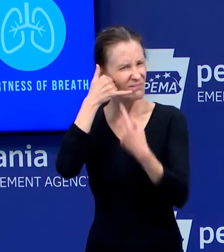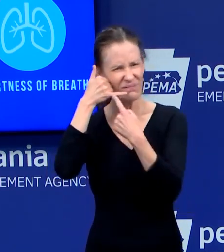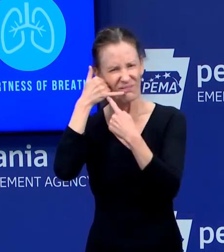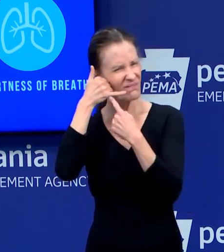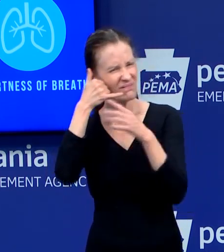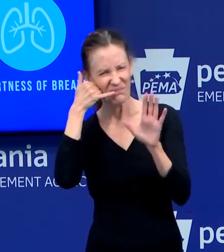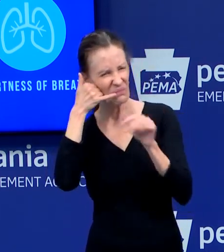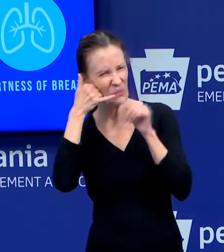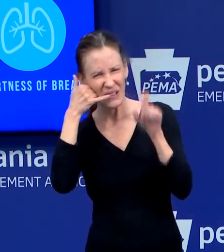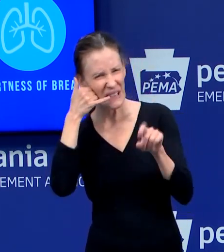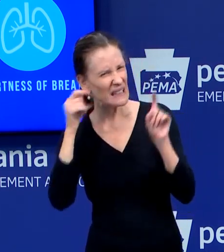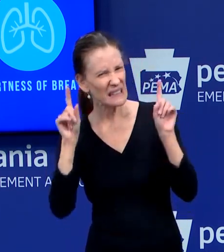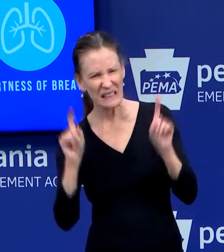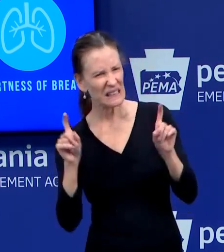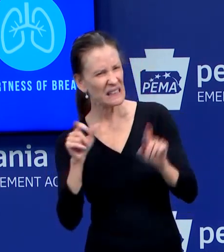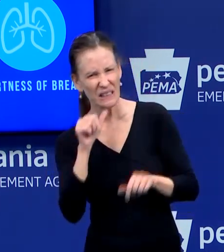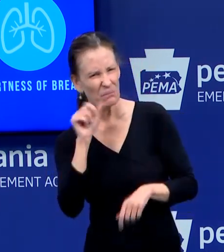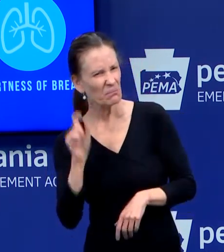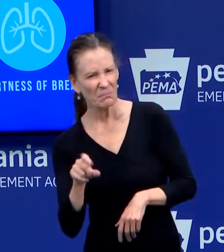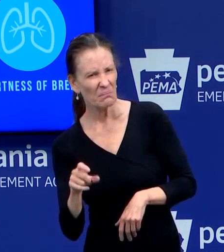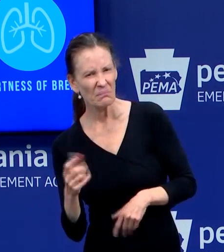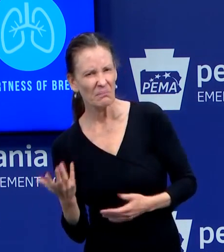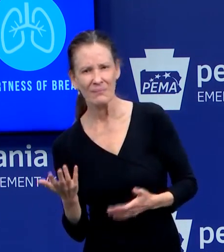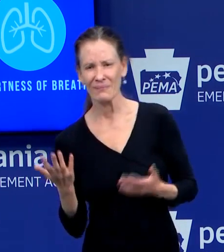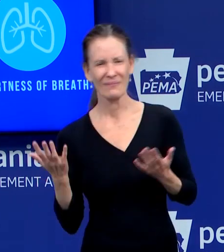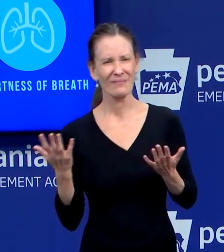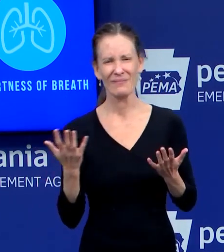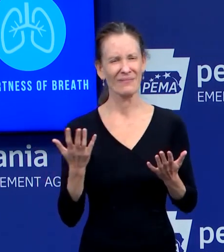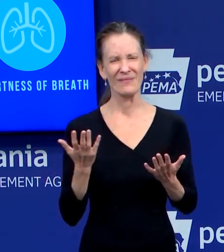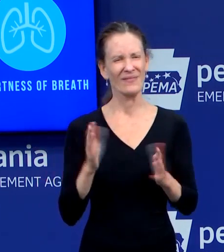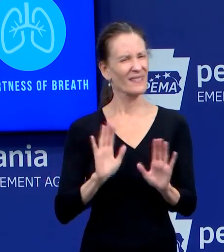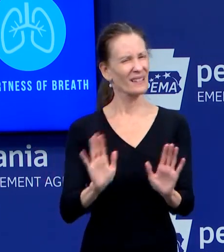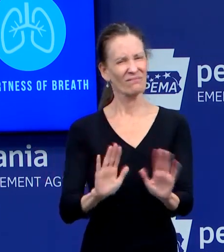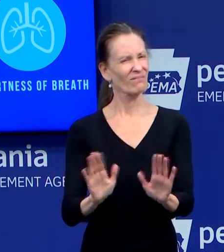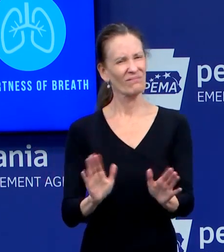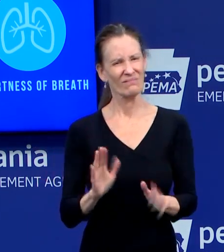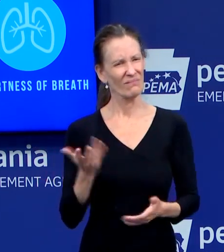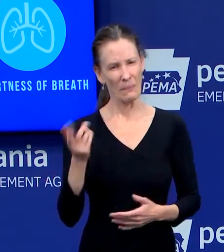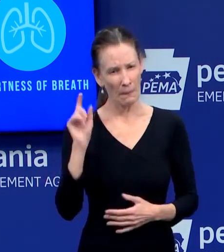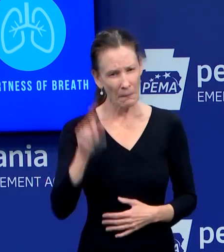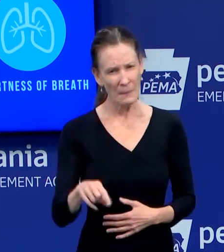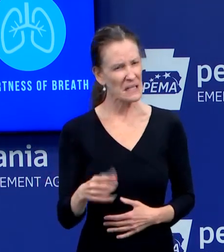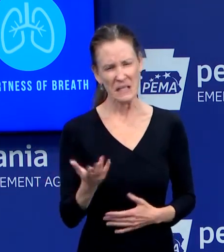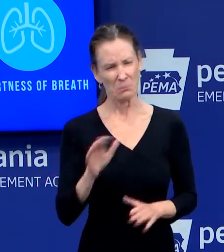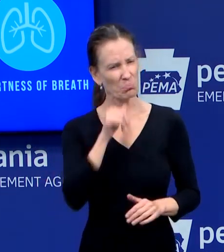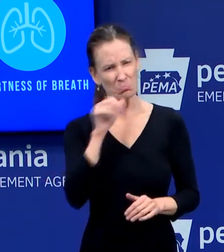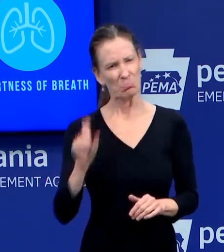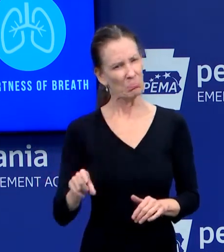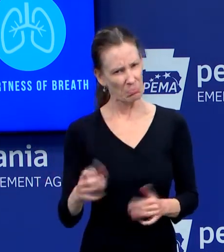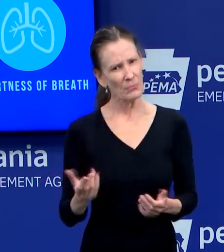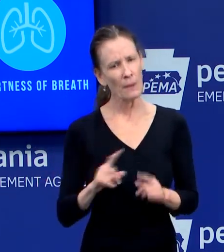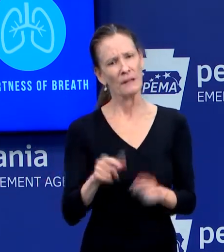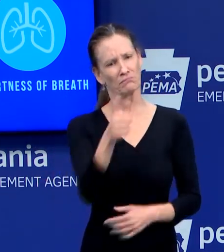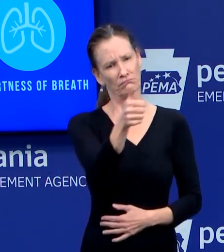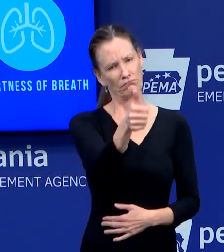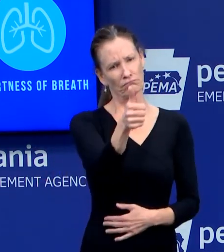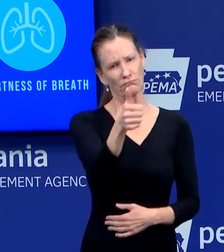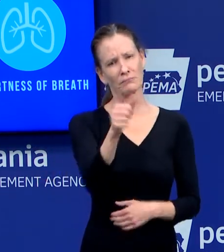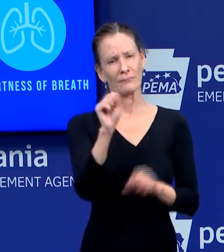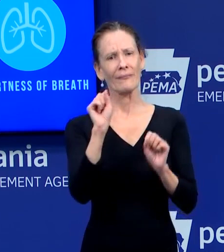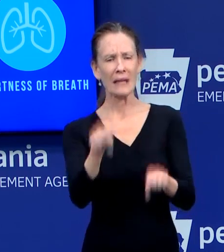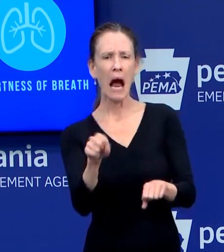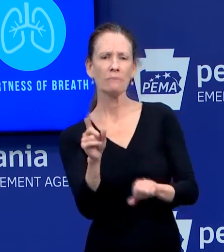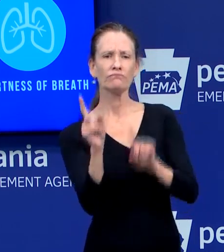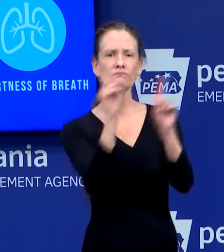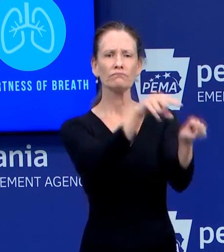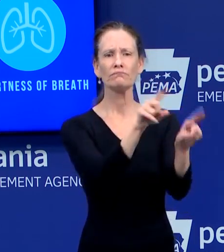and send it to a commercial laboratory. You do not need our approval to send tests to the commercial laboratories. And we will get those results through our information system, our